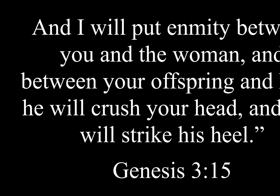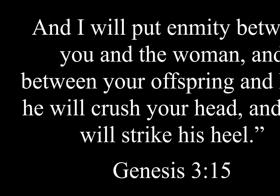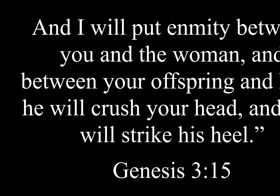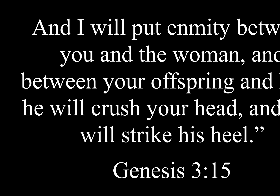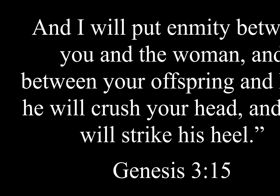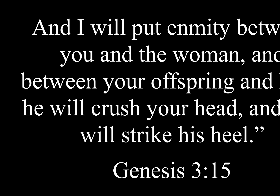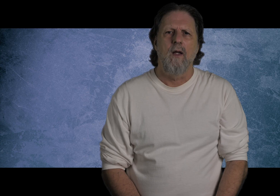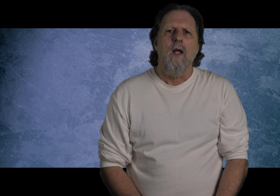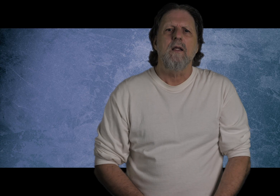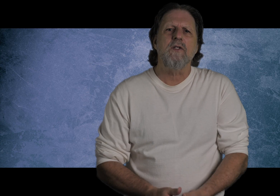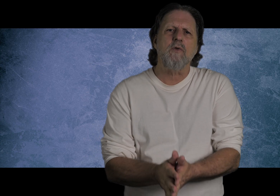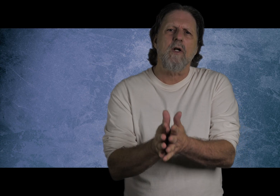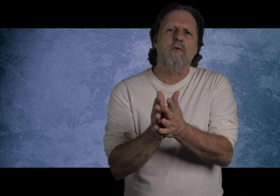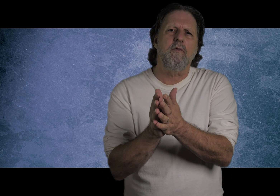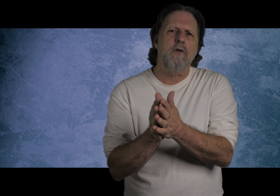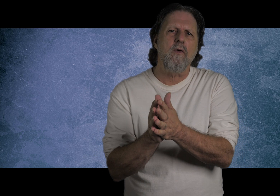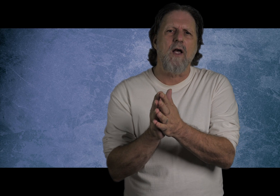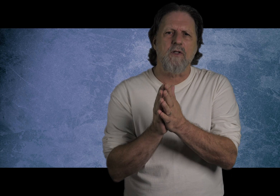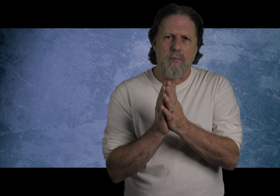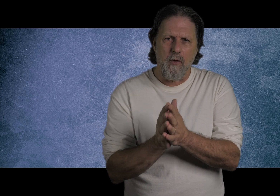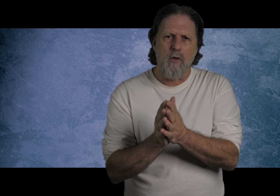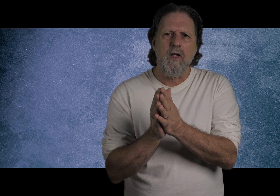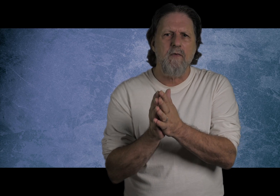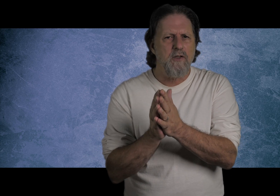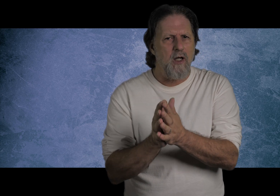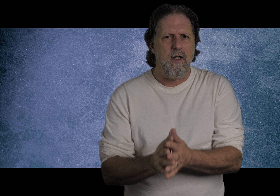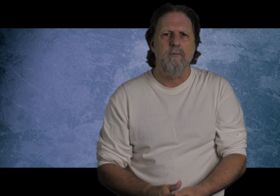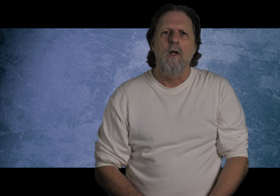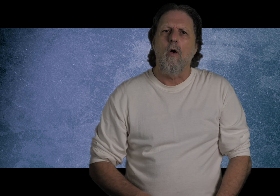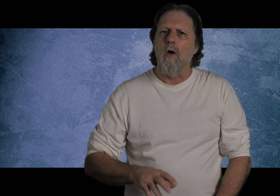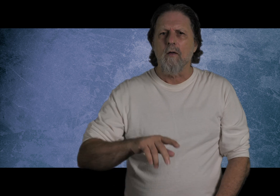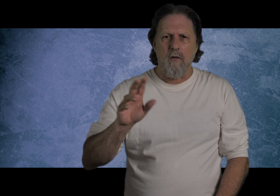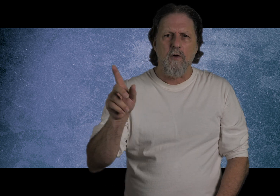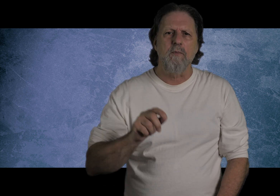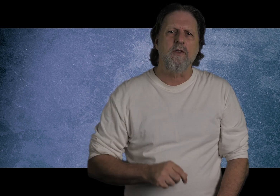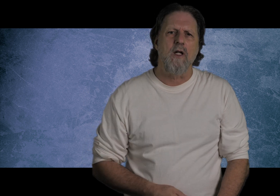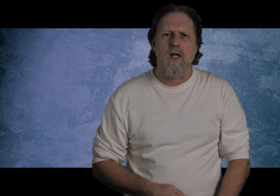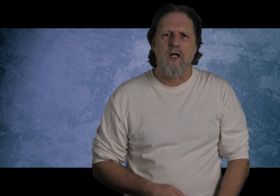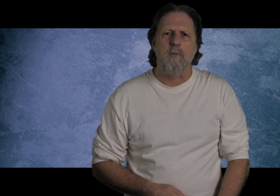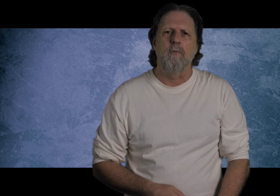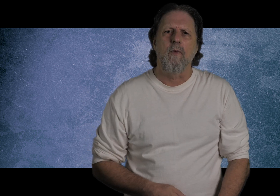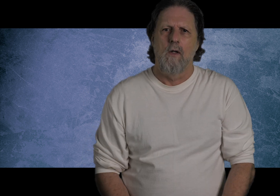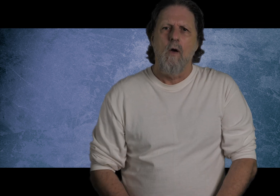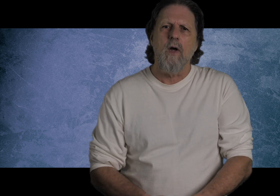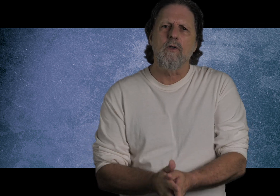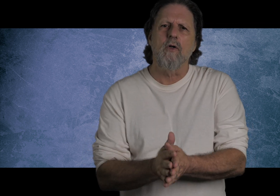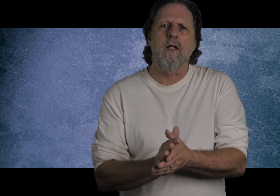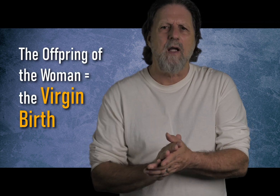his heel. This is what is referred to as the Proto-Evangelium, or the first mention of the gospel. We are told that the